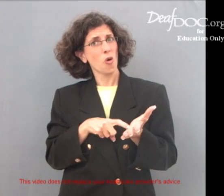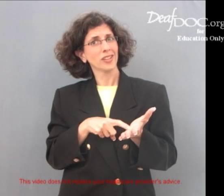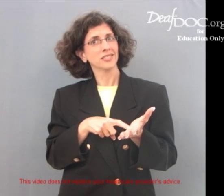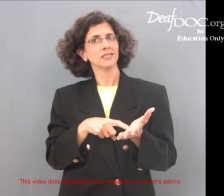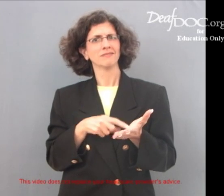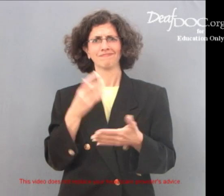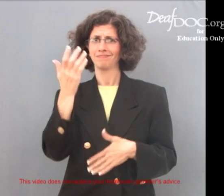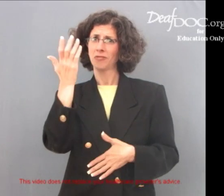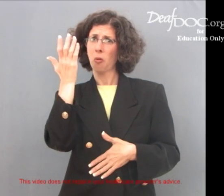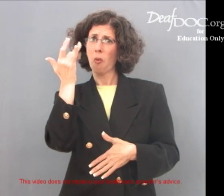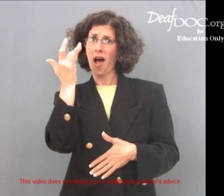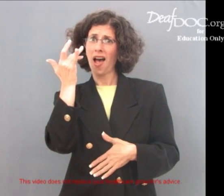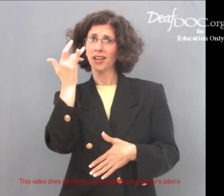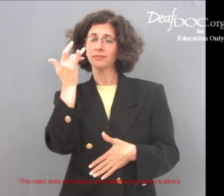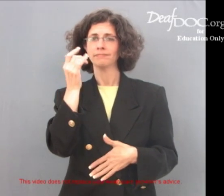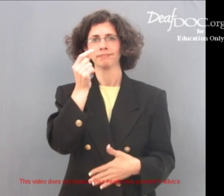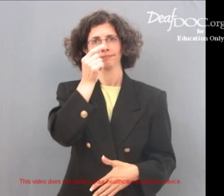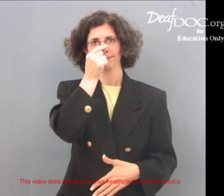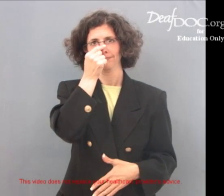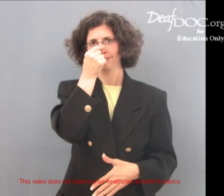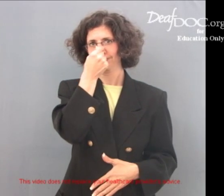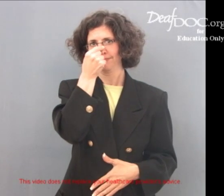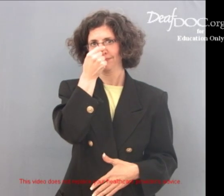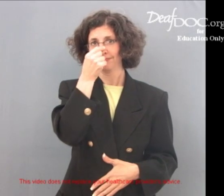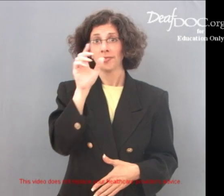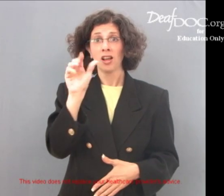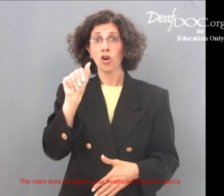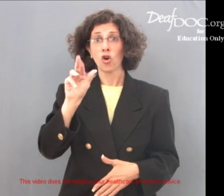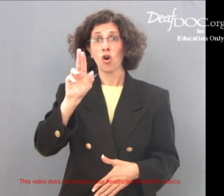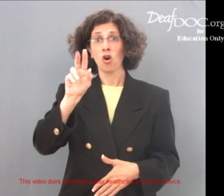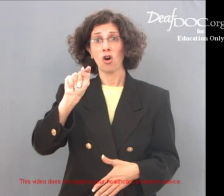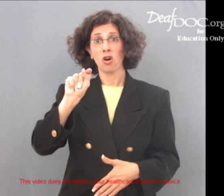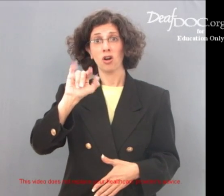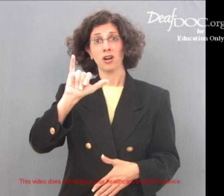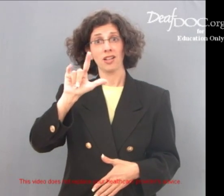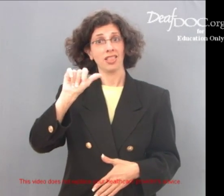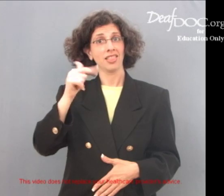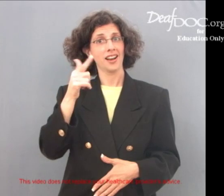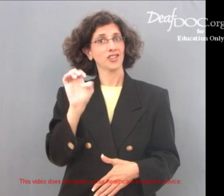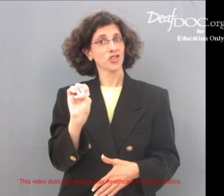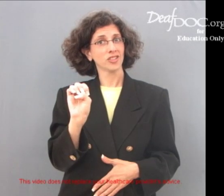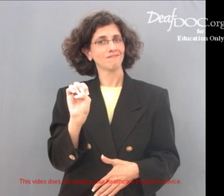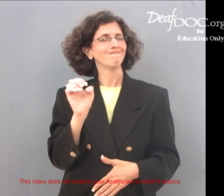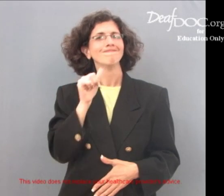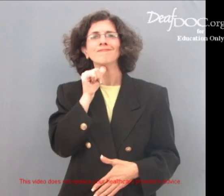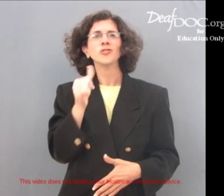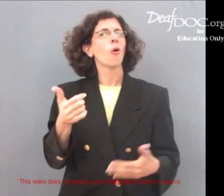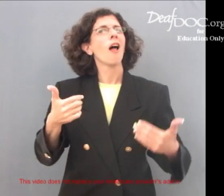your earlobe is soft because it does not have cartilage.